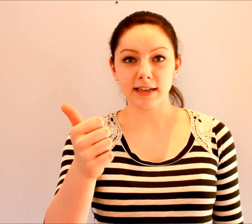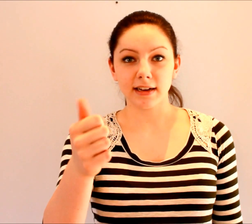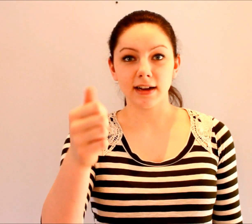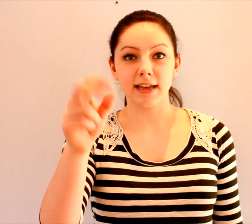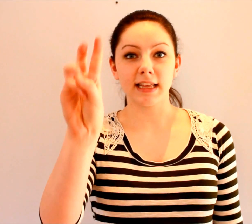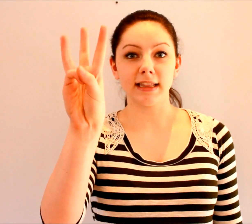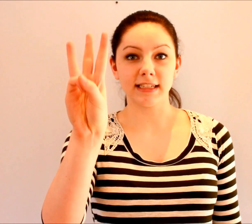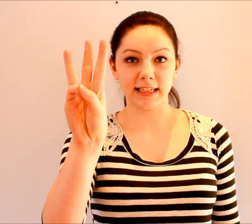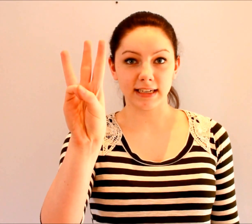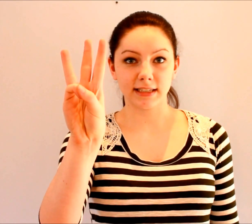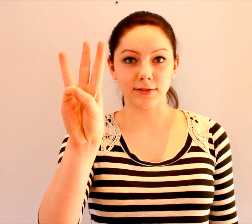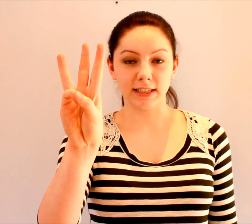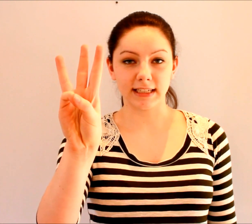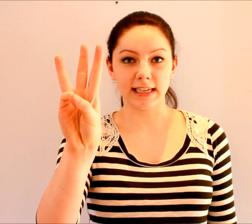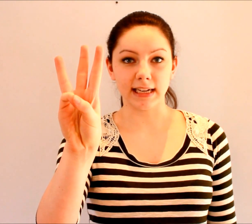and then the six for sixteen.